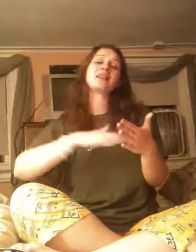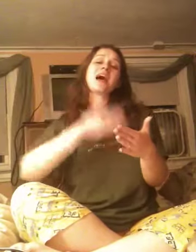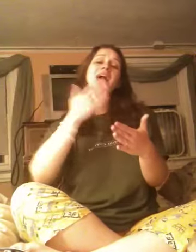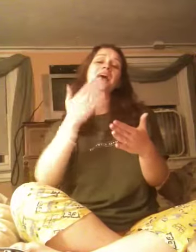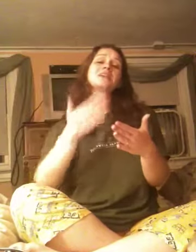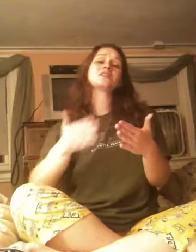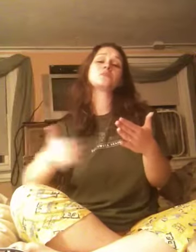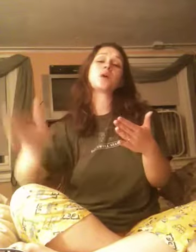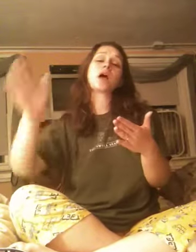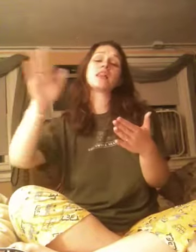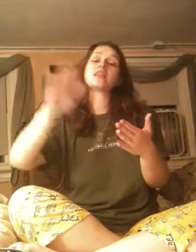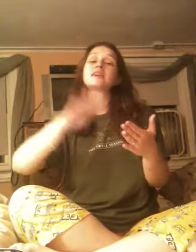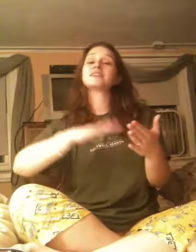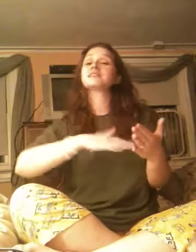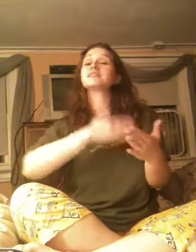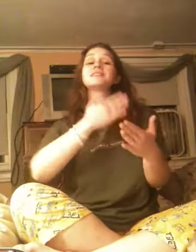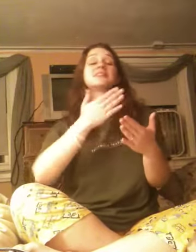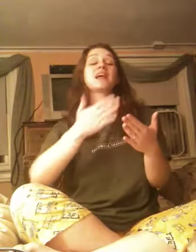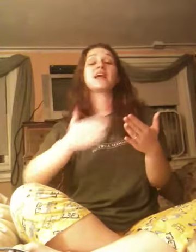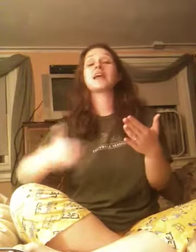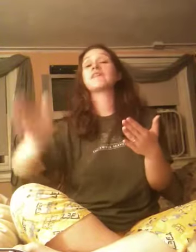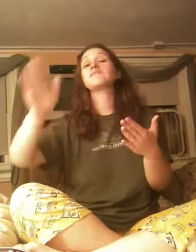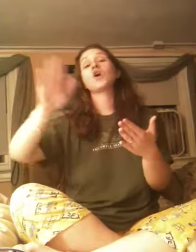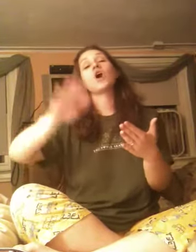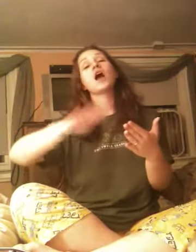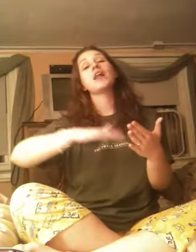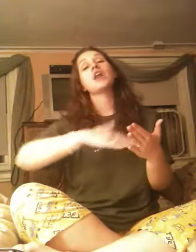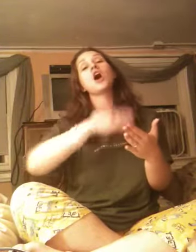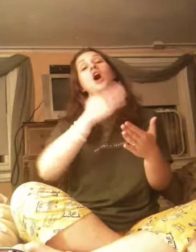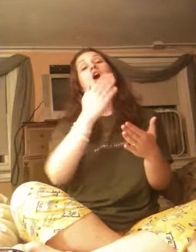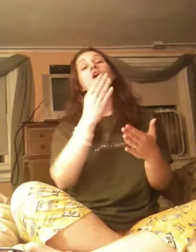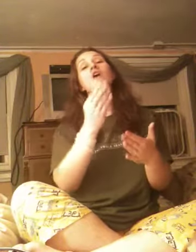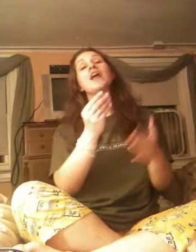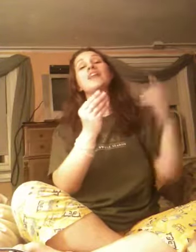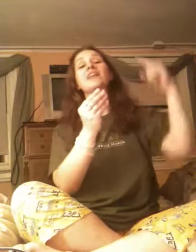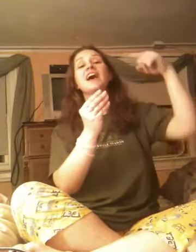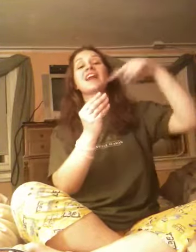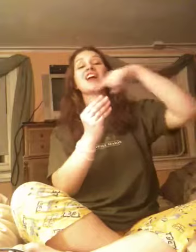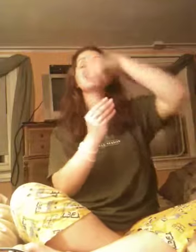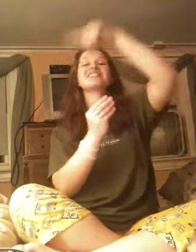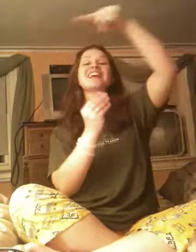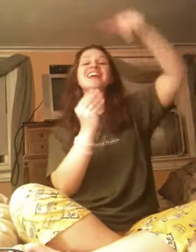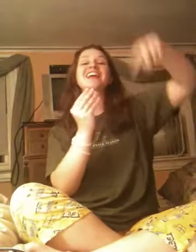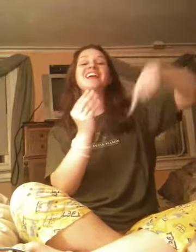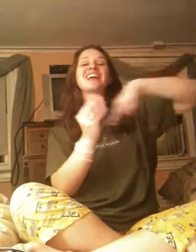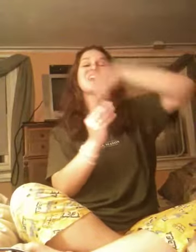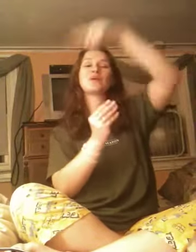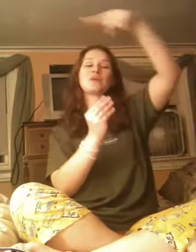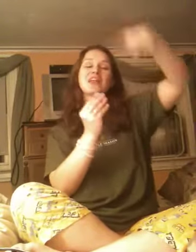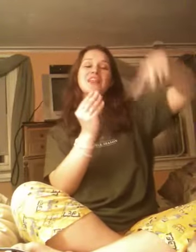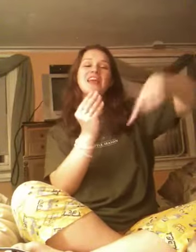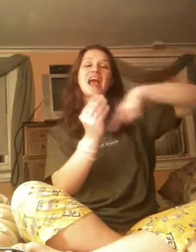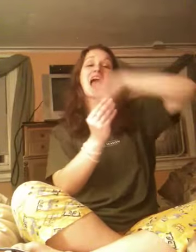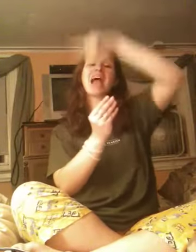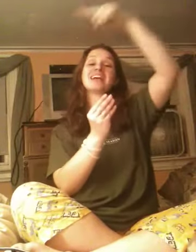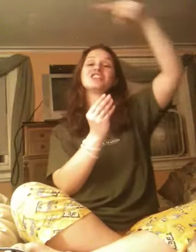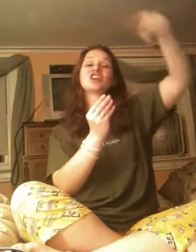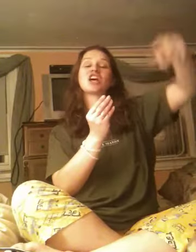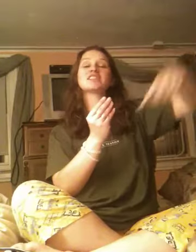last breath, sing for I know that I'll sing with the angels